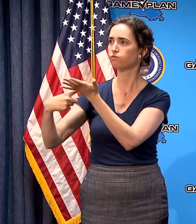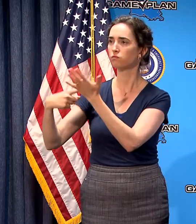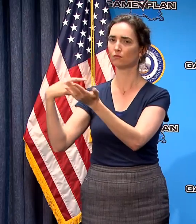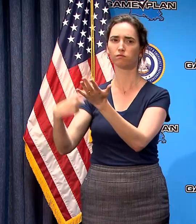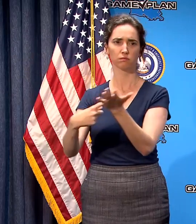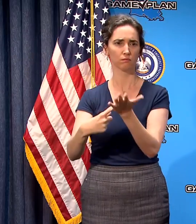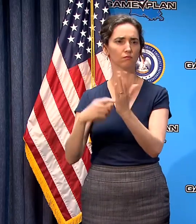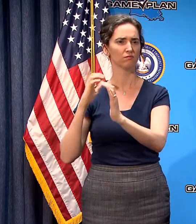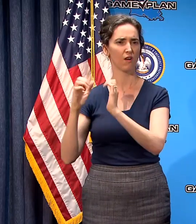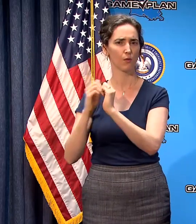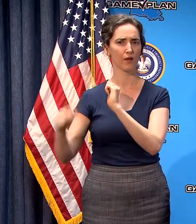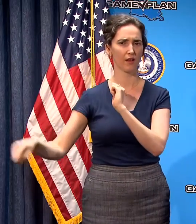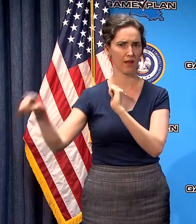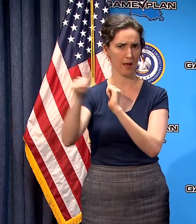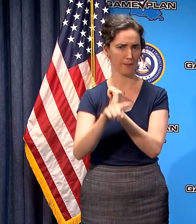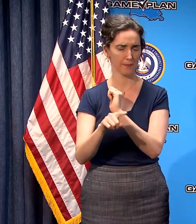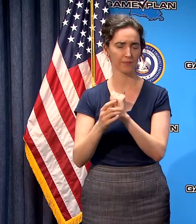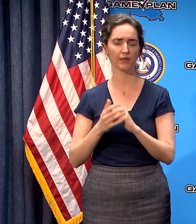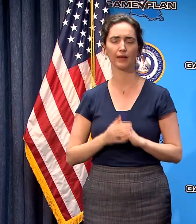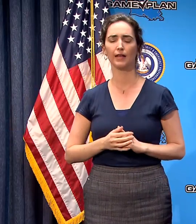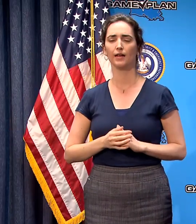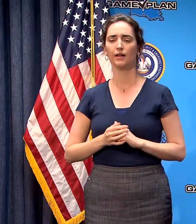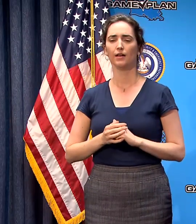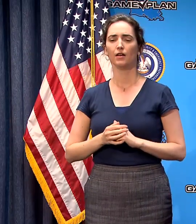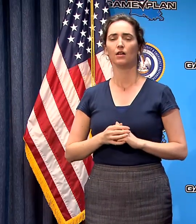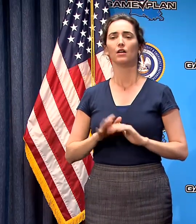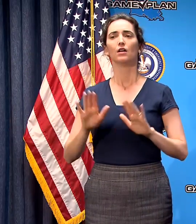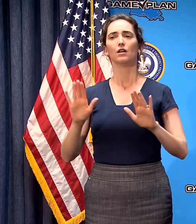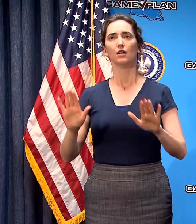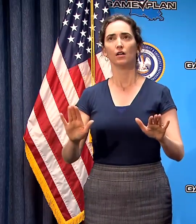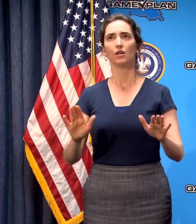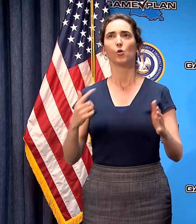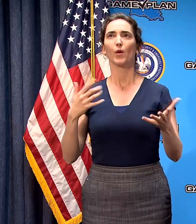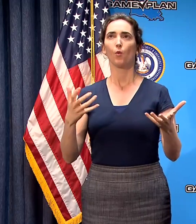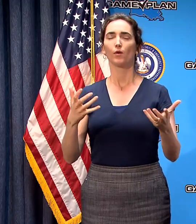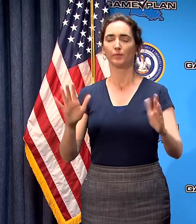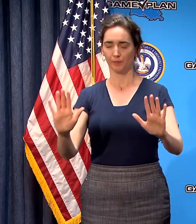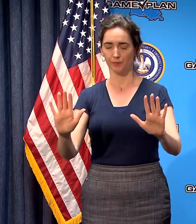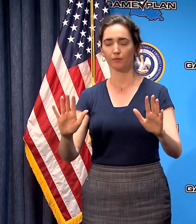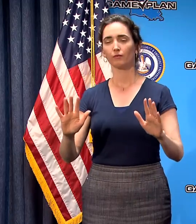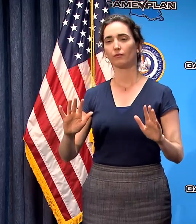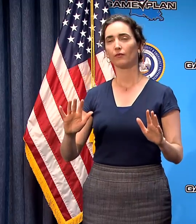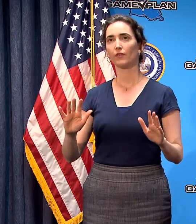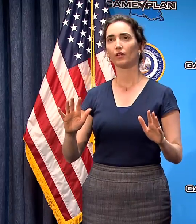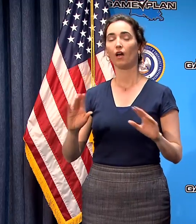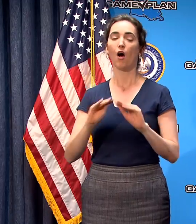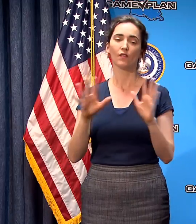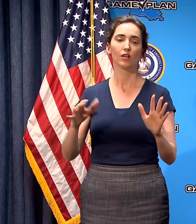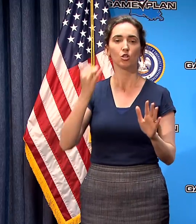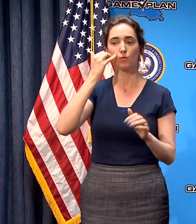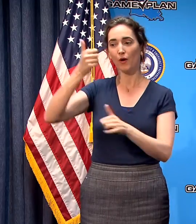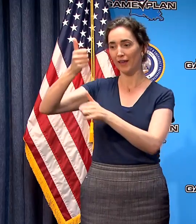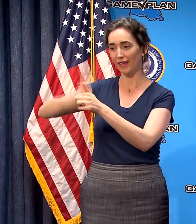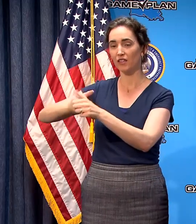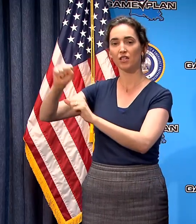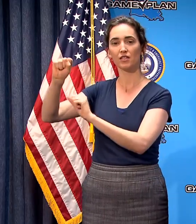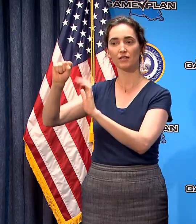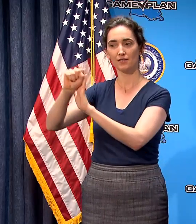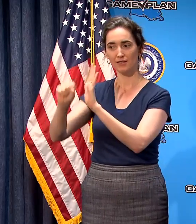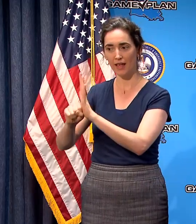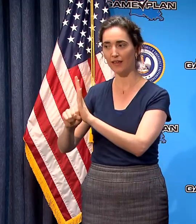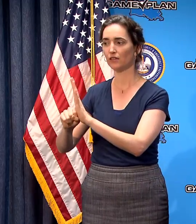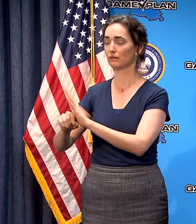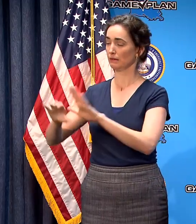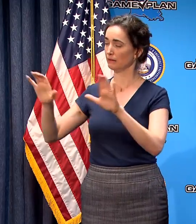want it's helpful if every state it's obviously helpful if every state is engaging in very